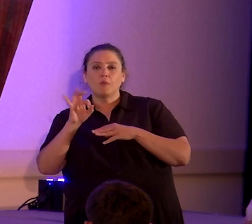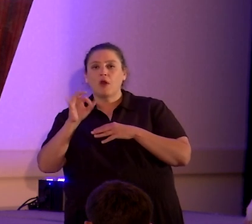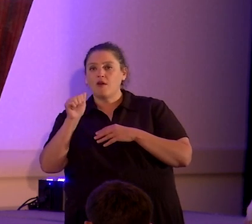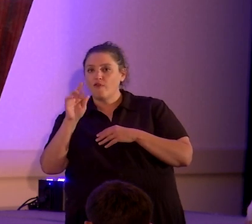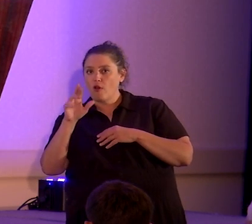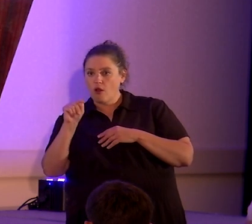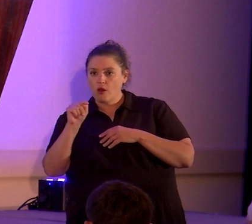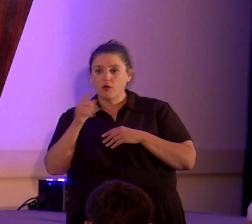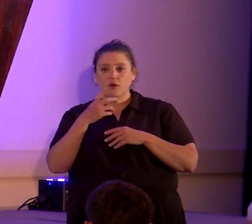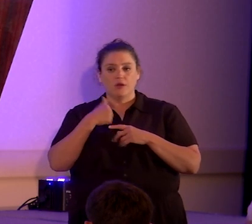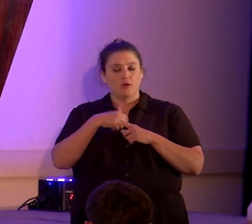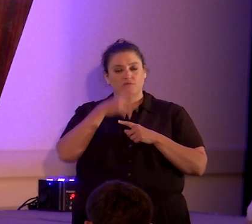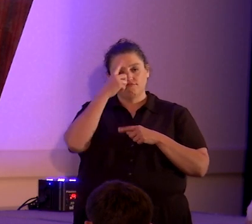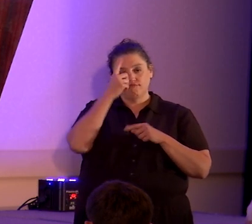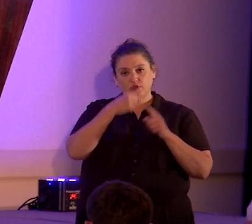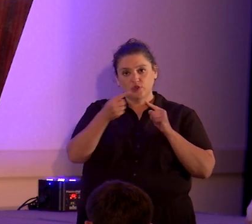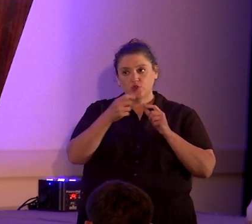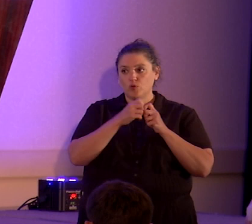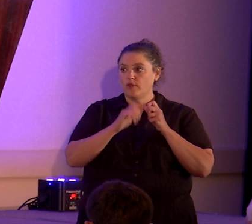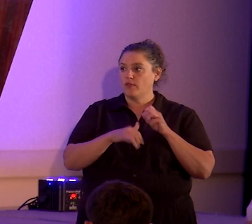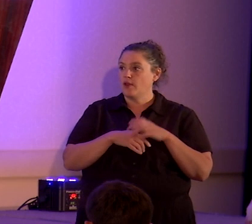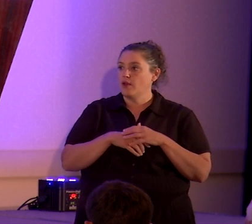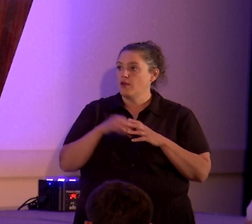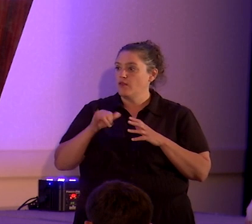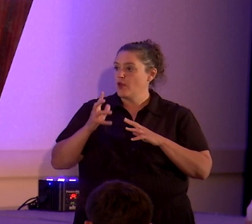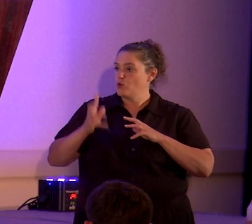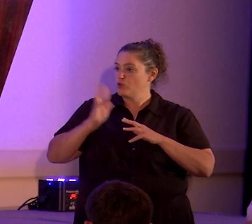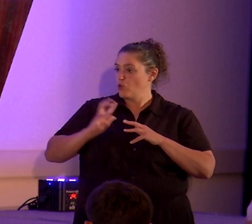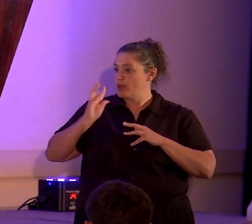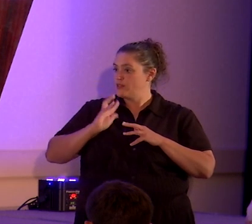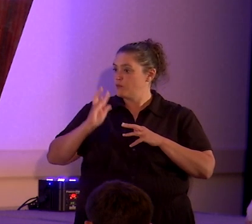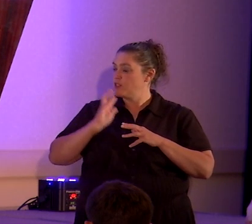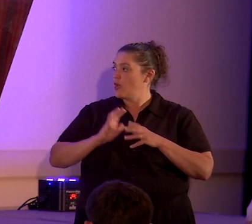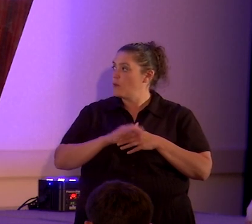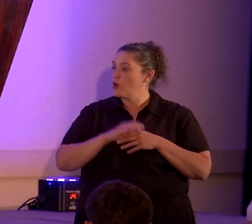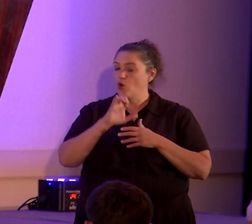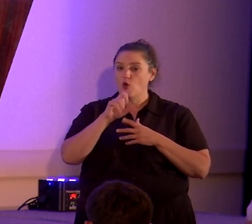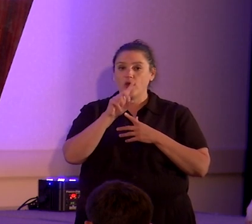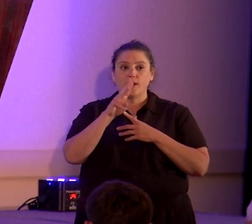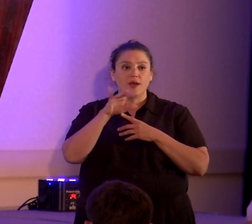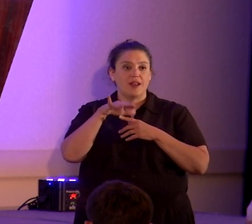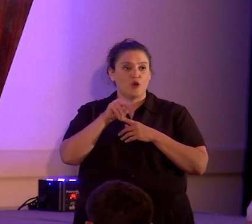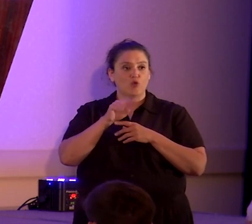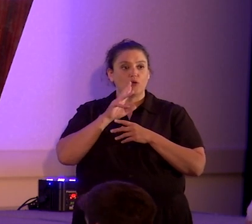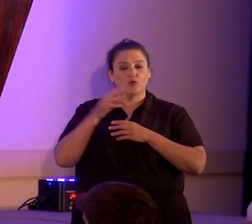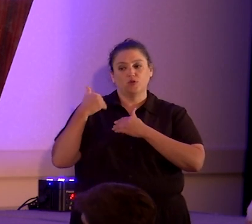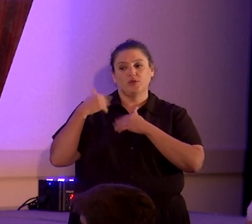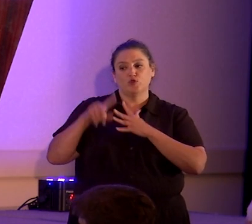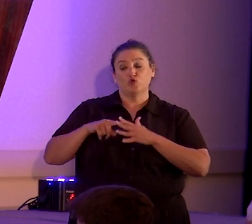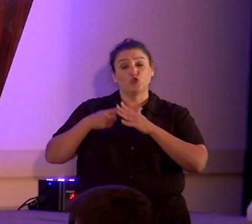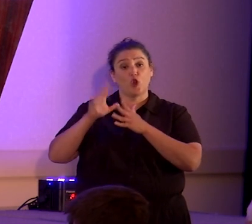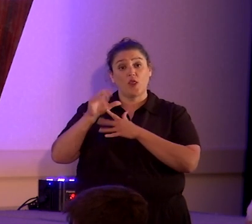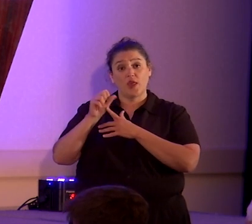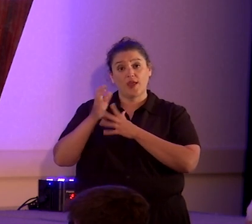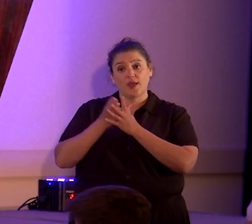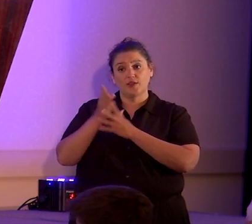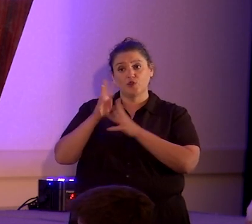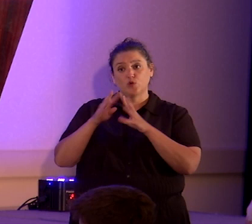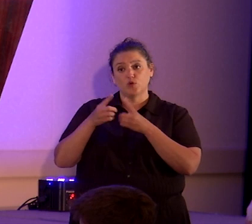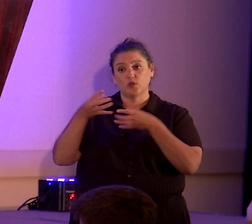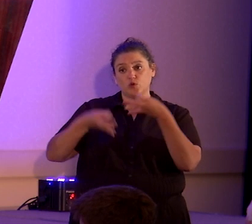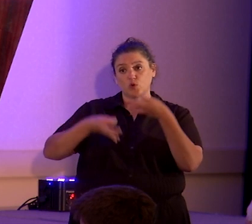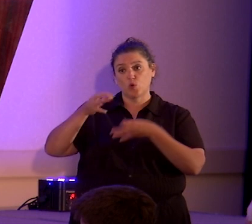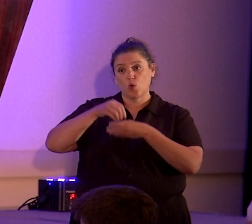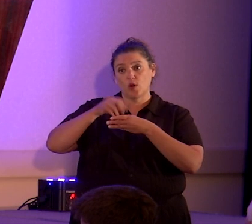We took issue with this quite some time ago, and Edwin spearheaded the case through the district court in the Southern District of New